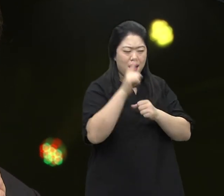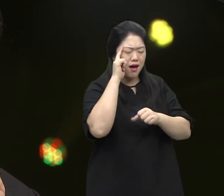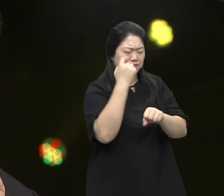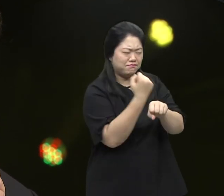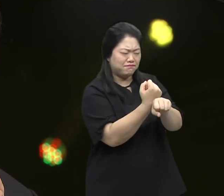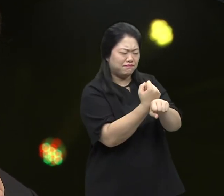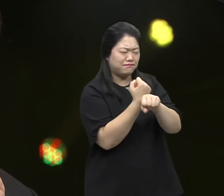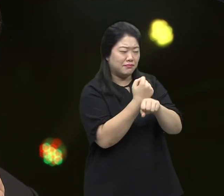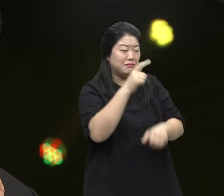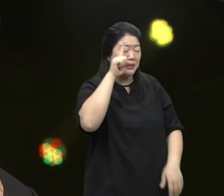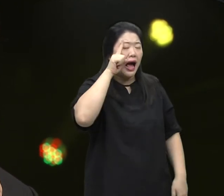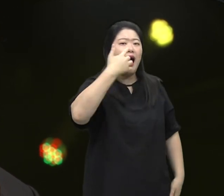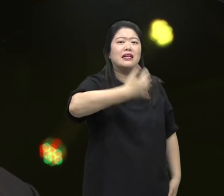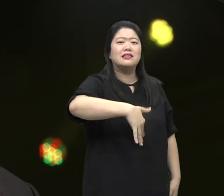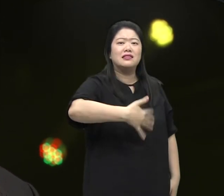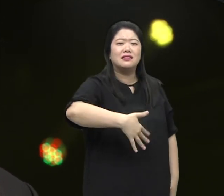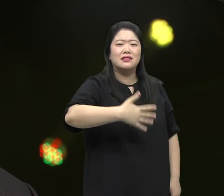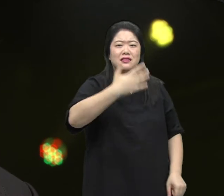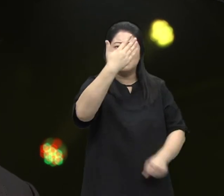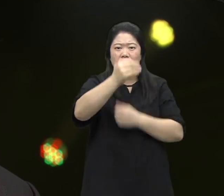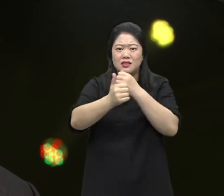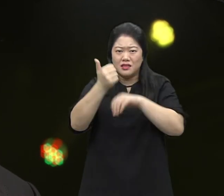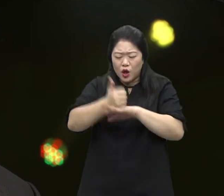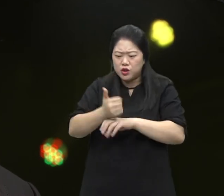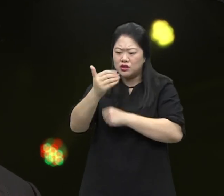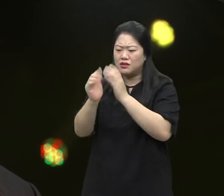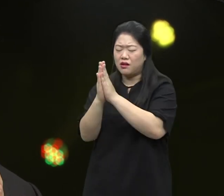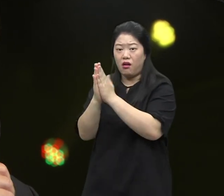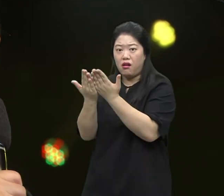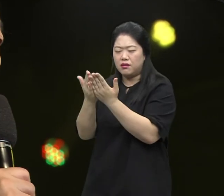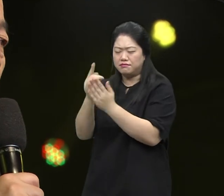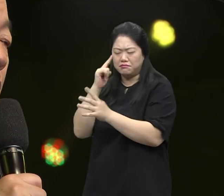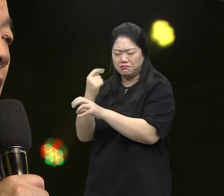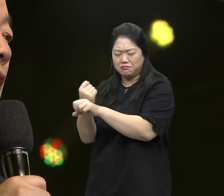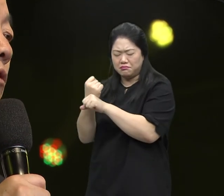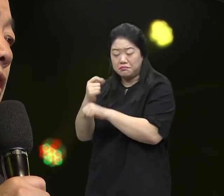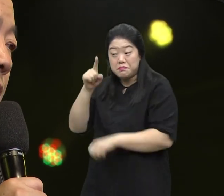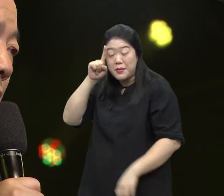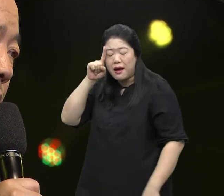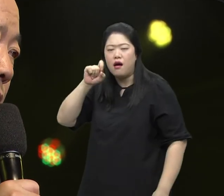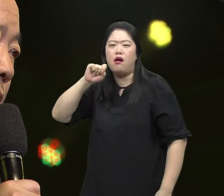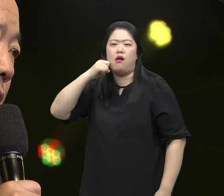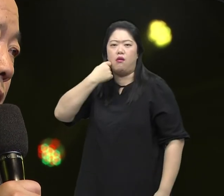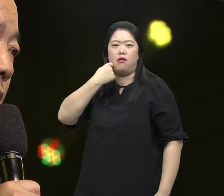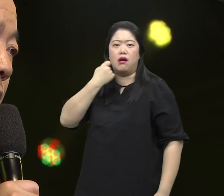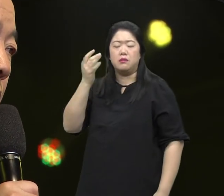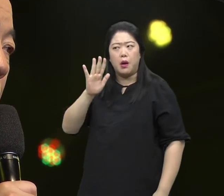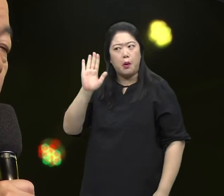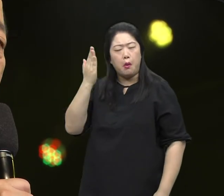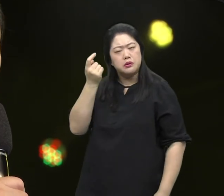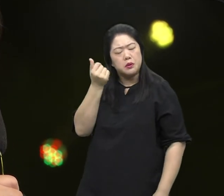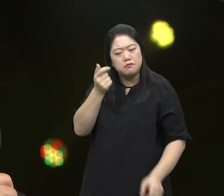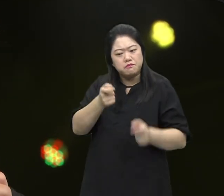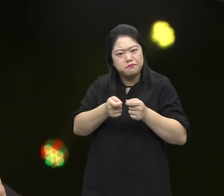Because science is lagging behind, it cannot know the Bible. These days, they're understanding it a little bit more.